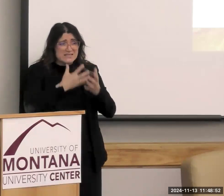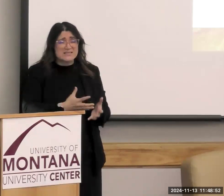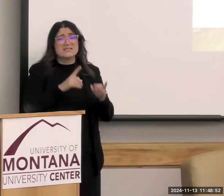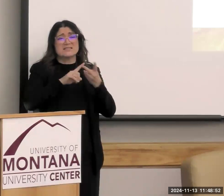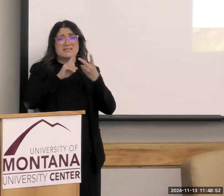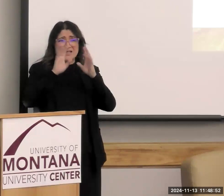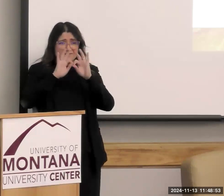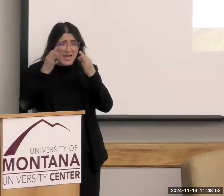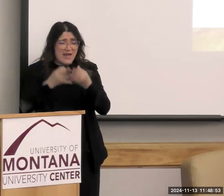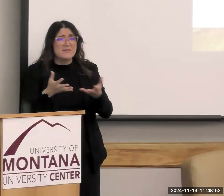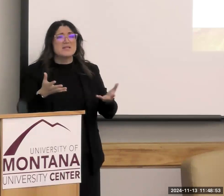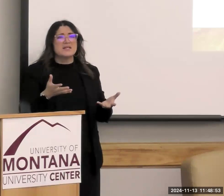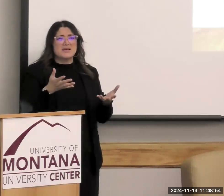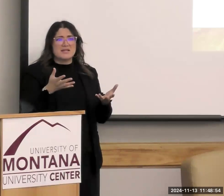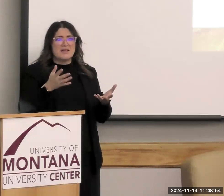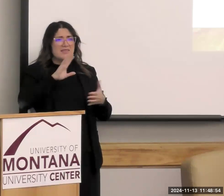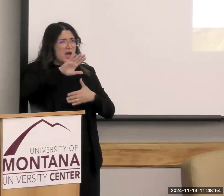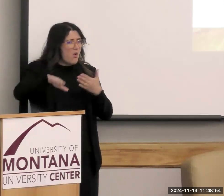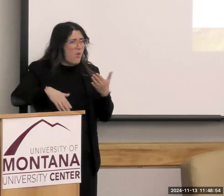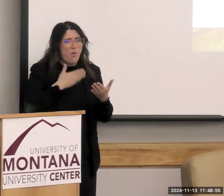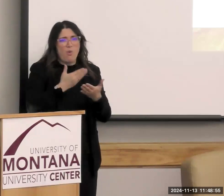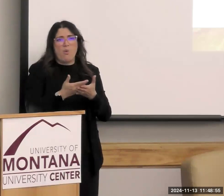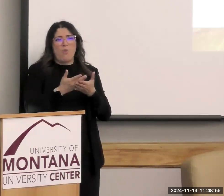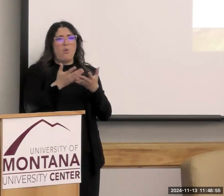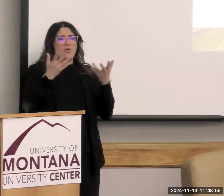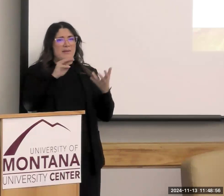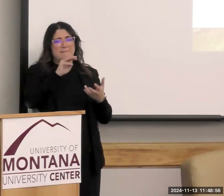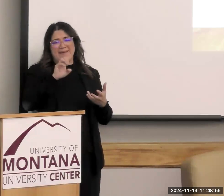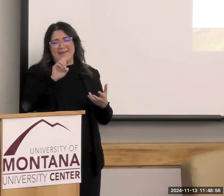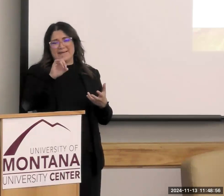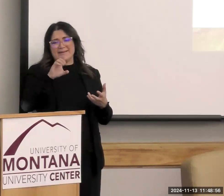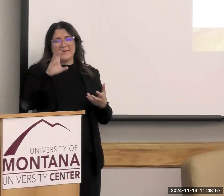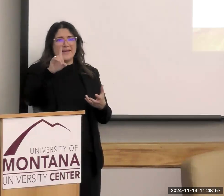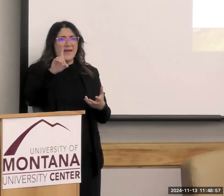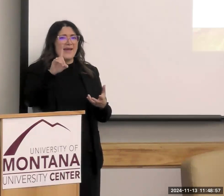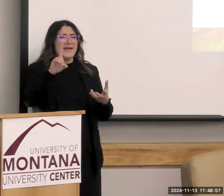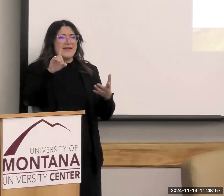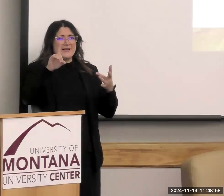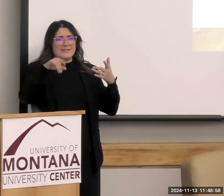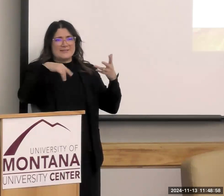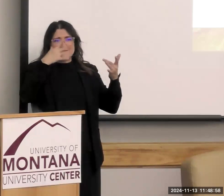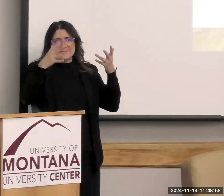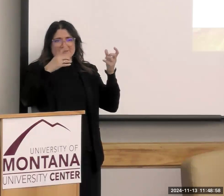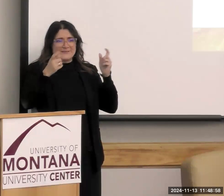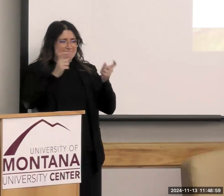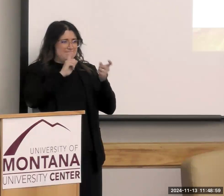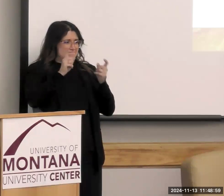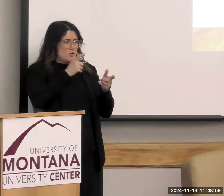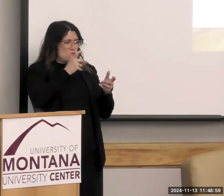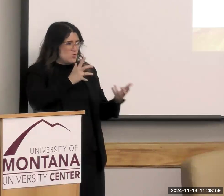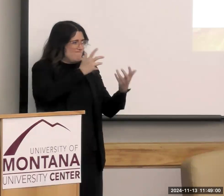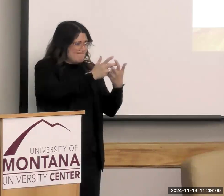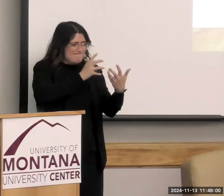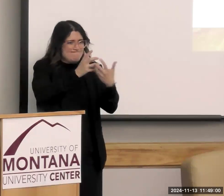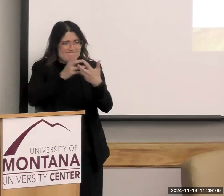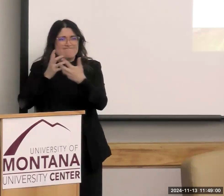redetermination process has been really hard to, horrendous, as Rebecca just